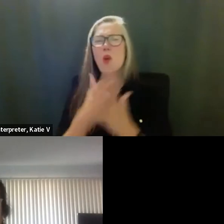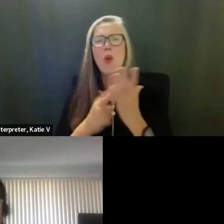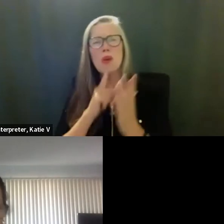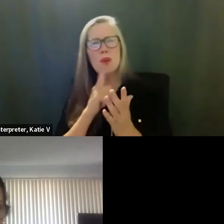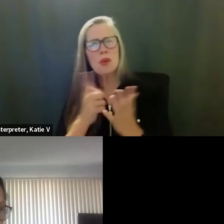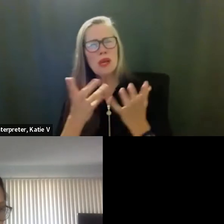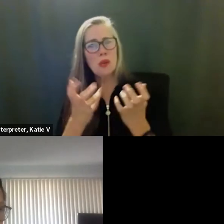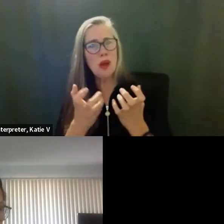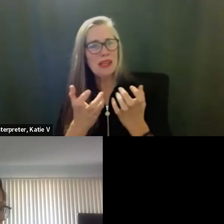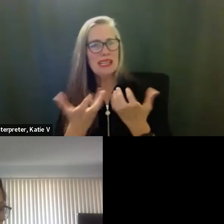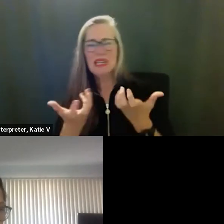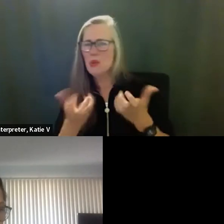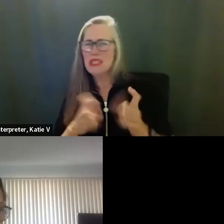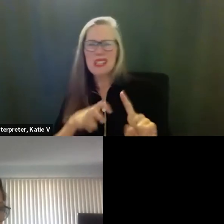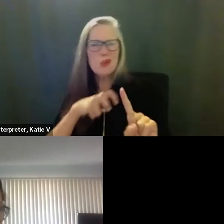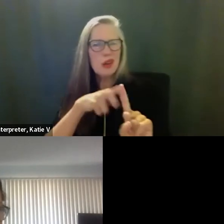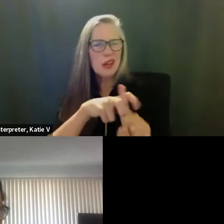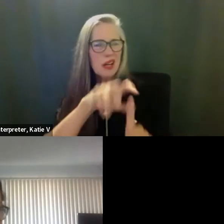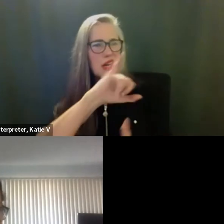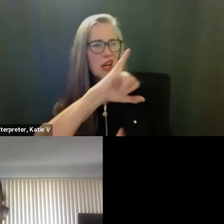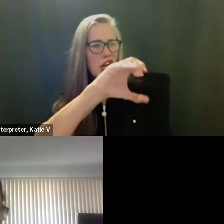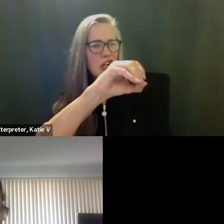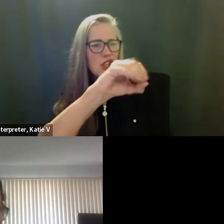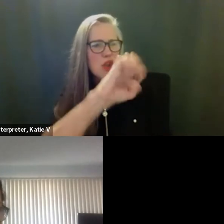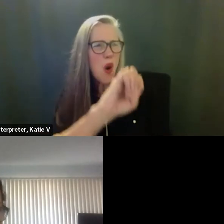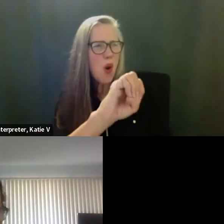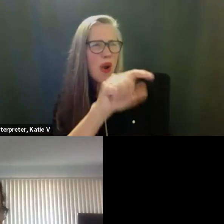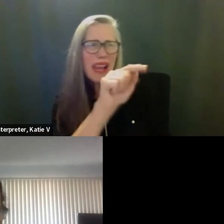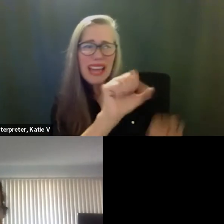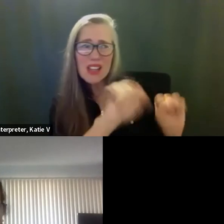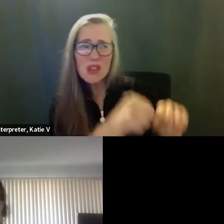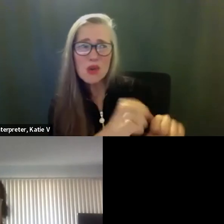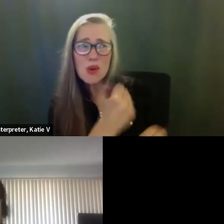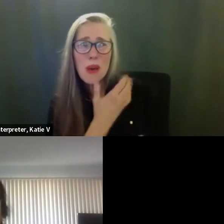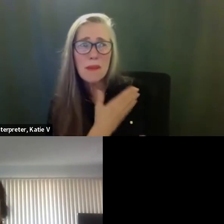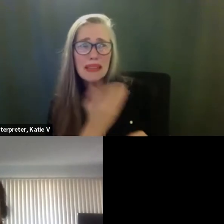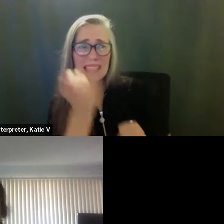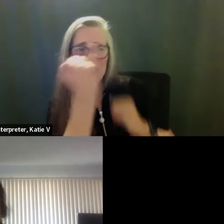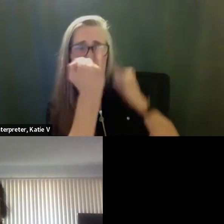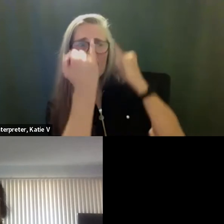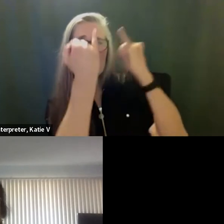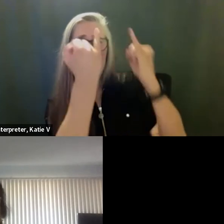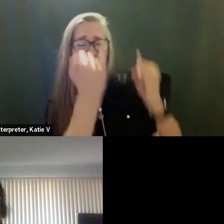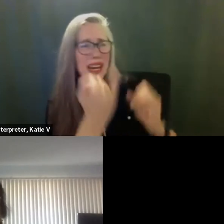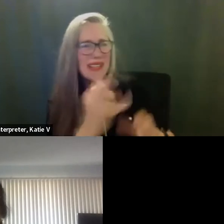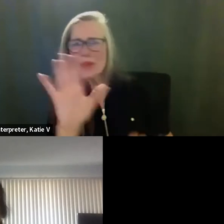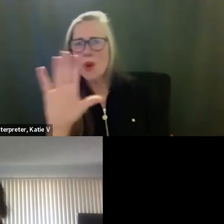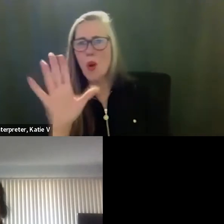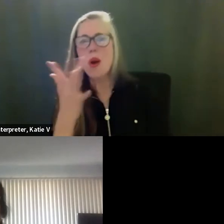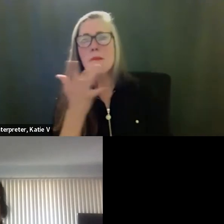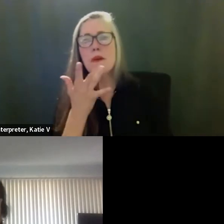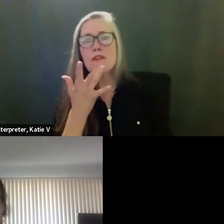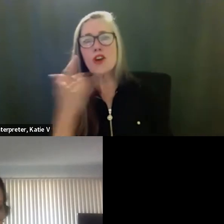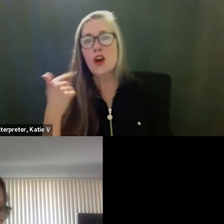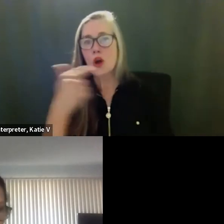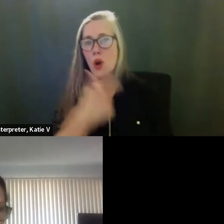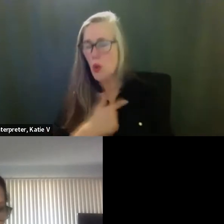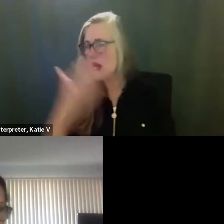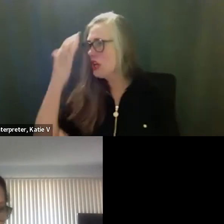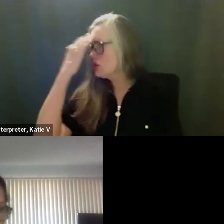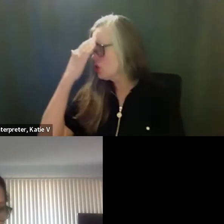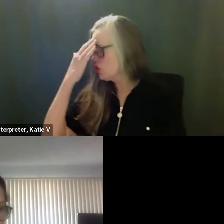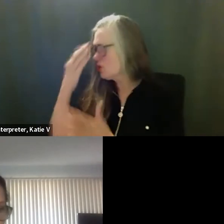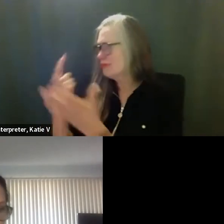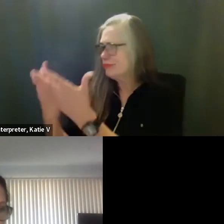to go to Joe and his team and say, can you create something? We wanted to really give them a vision so we can limit, uh,